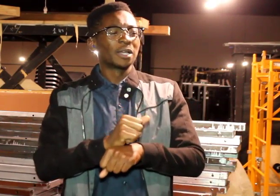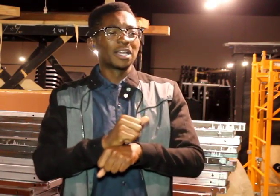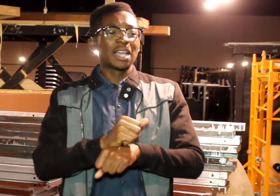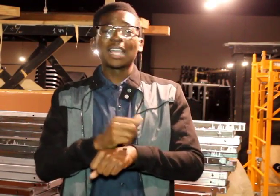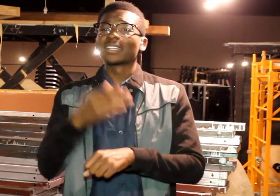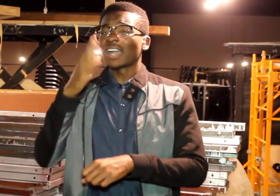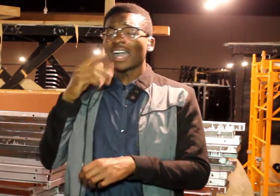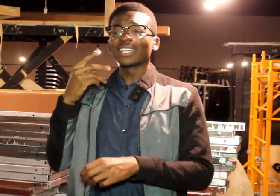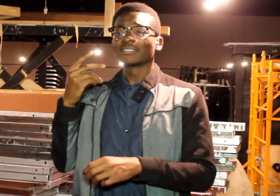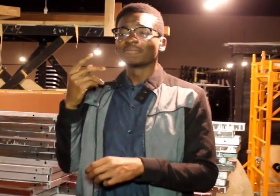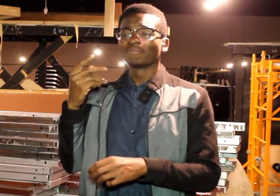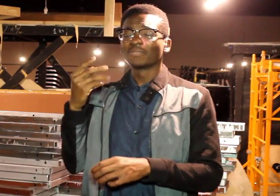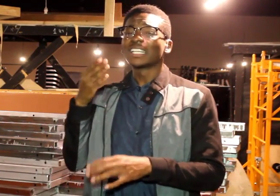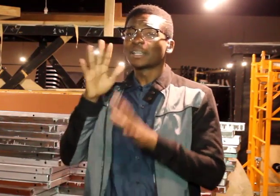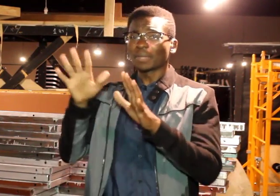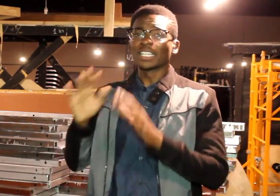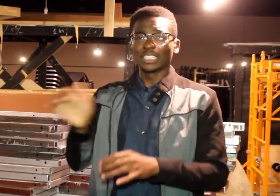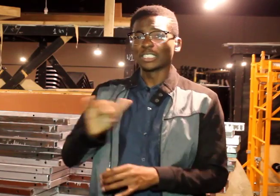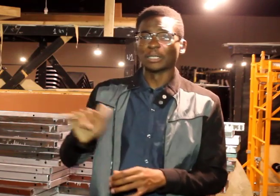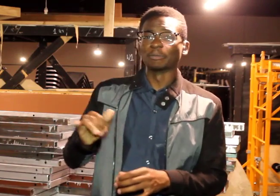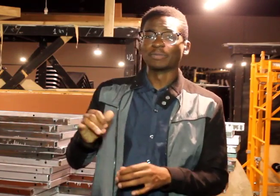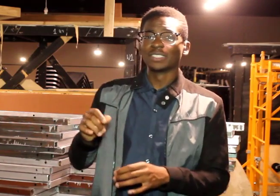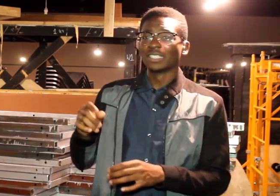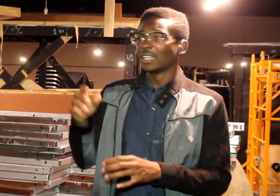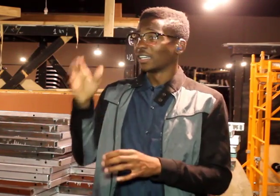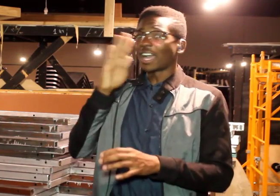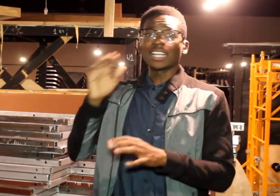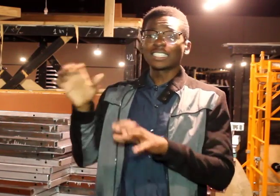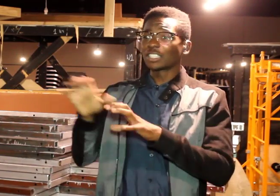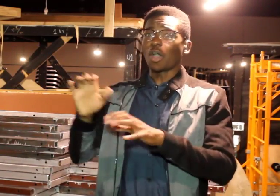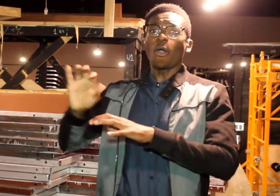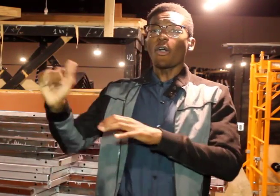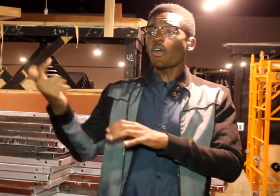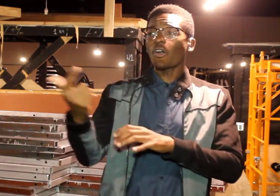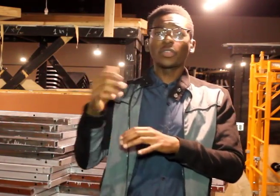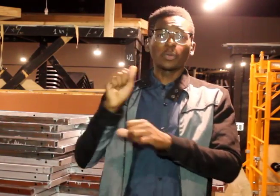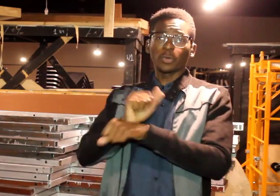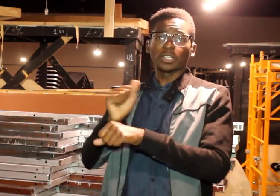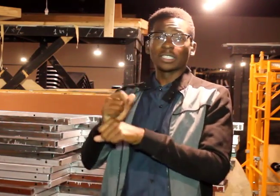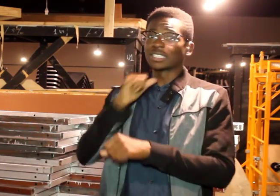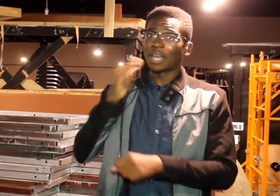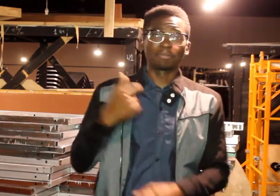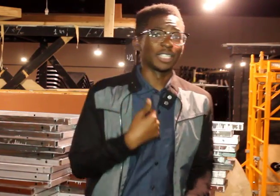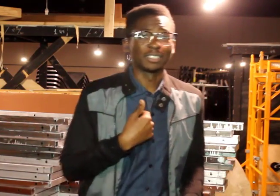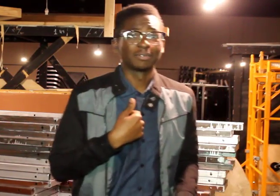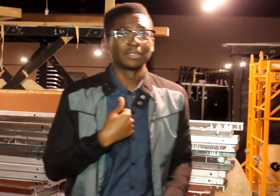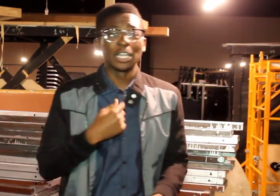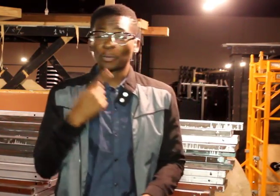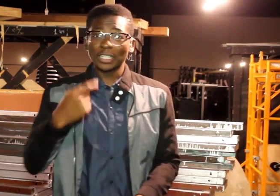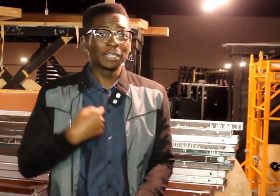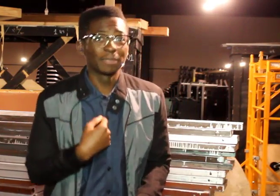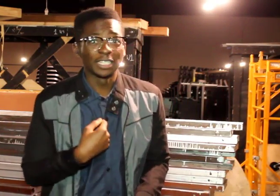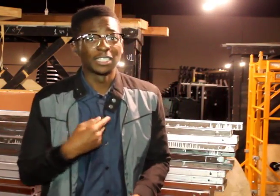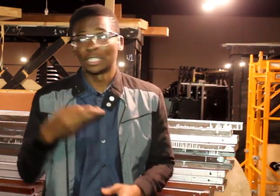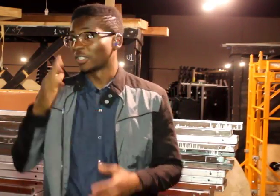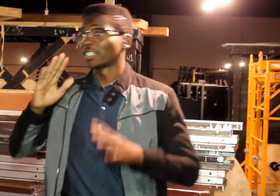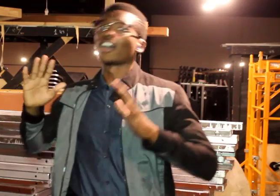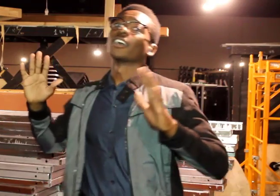And God is amazing, too. God did all the work, not me. It wasn't me. It was God.